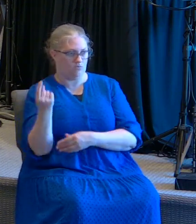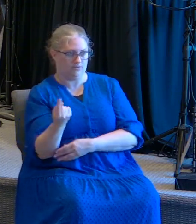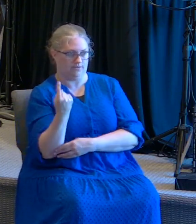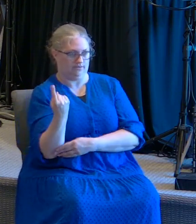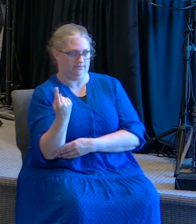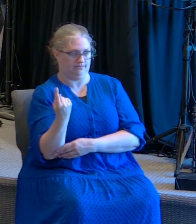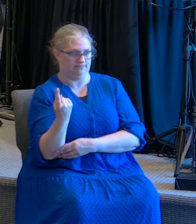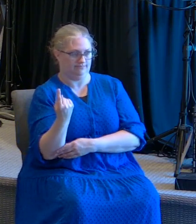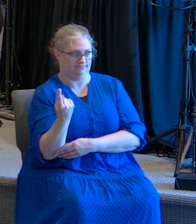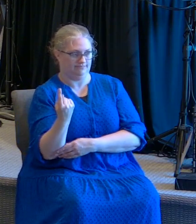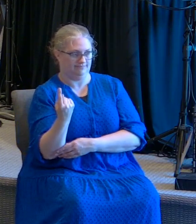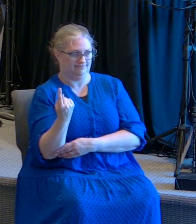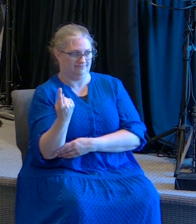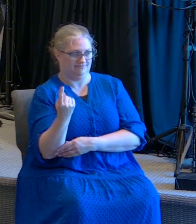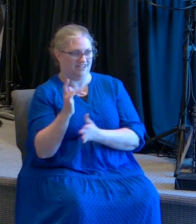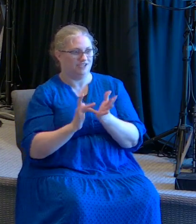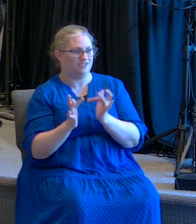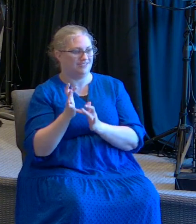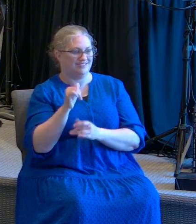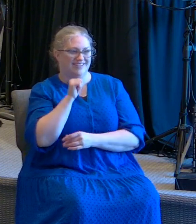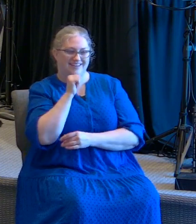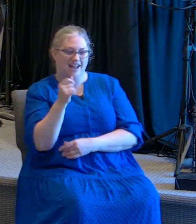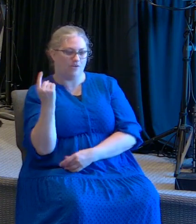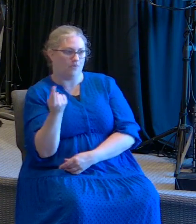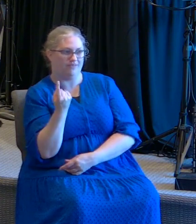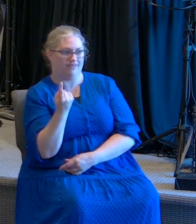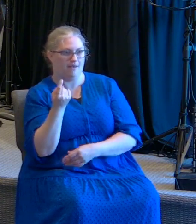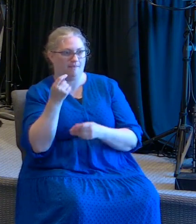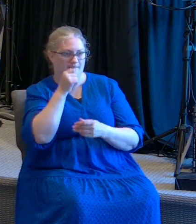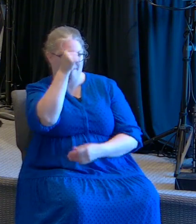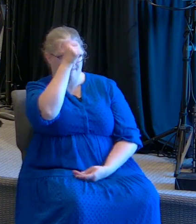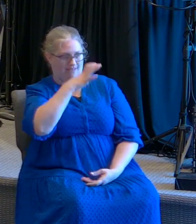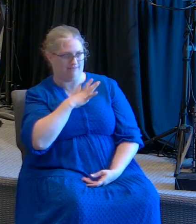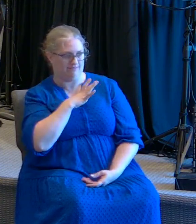estaban delante de la persona que él decía ser.